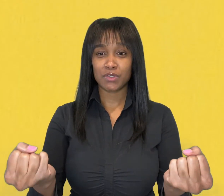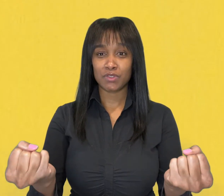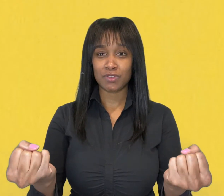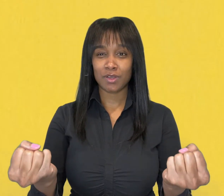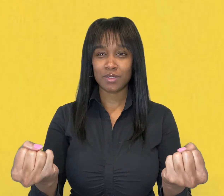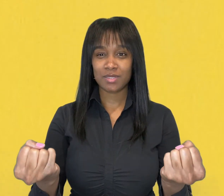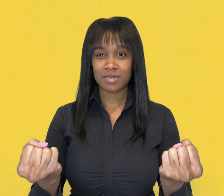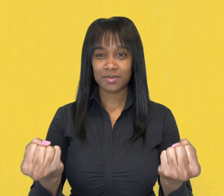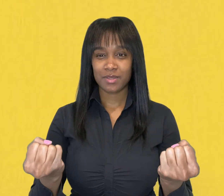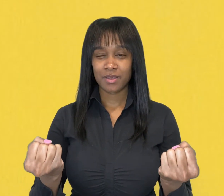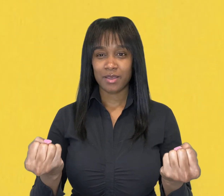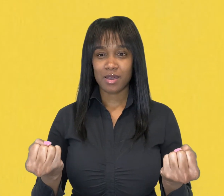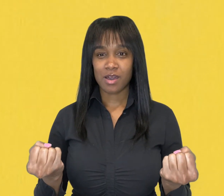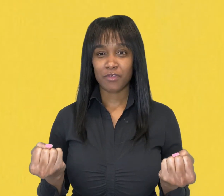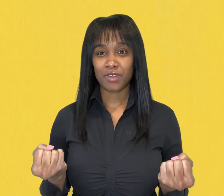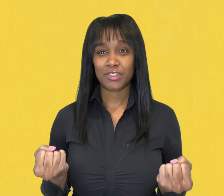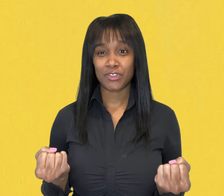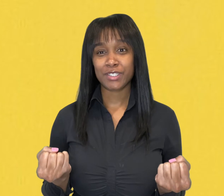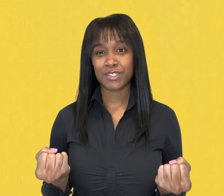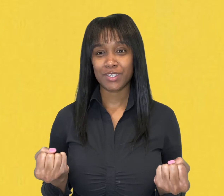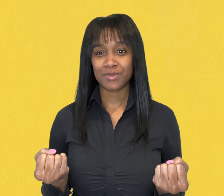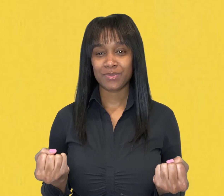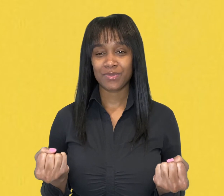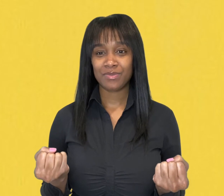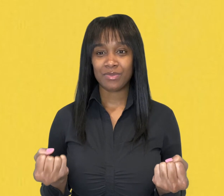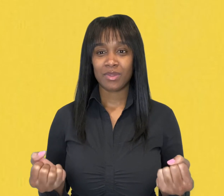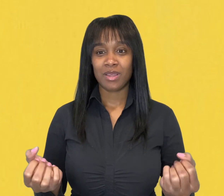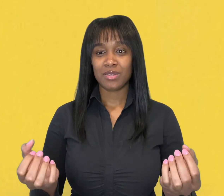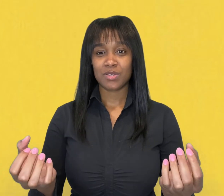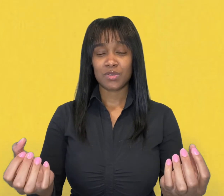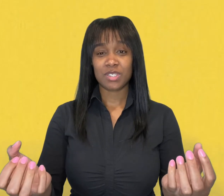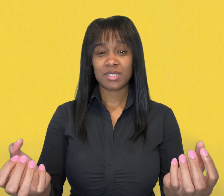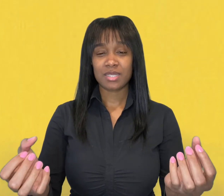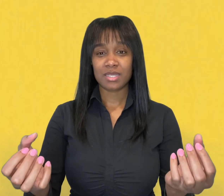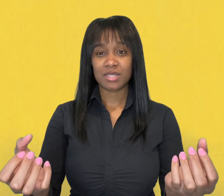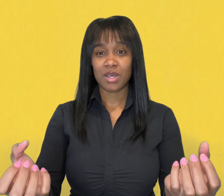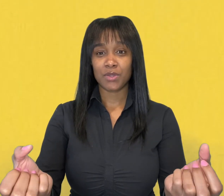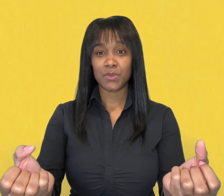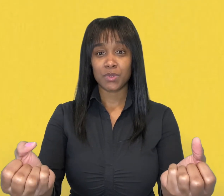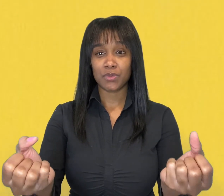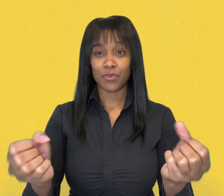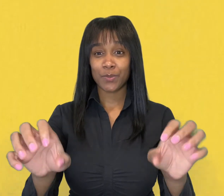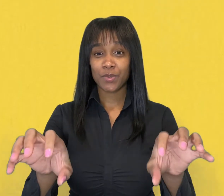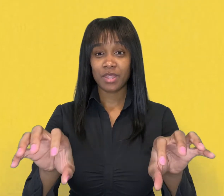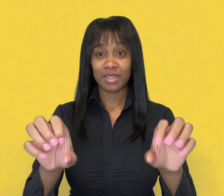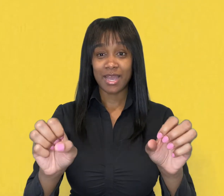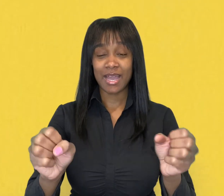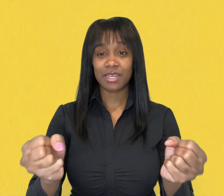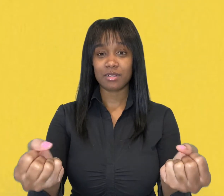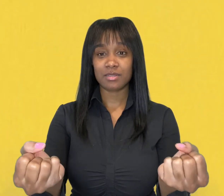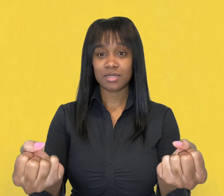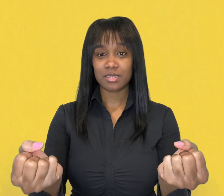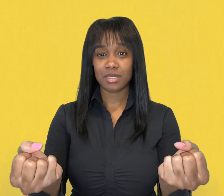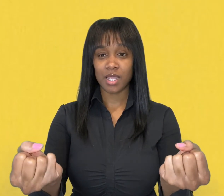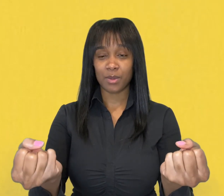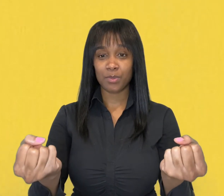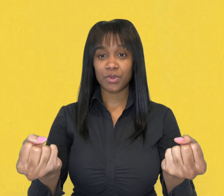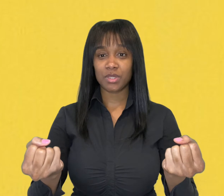drawers off a dresser. So just as how you would grip the handles and pull that